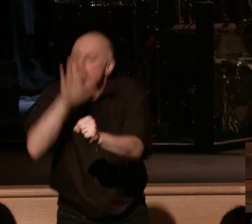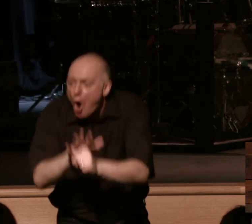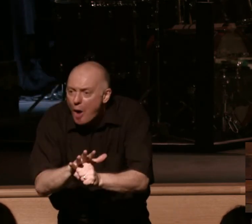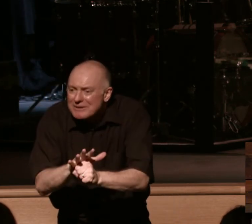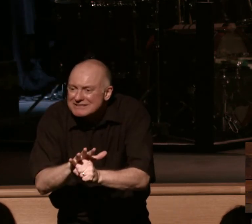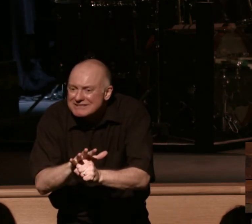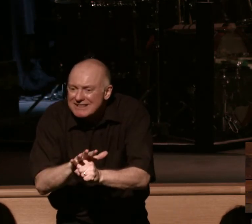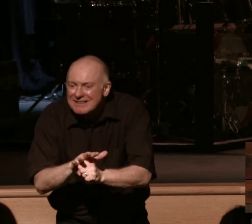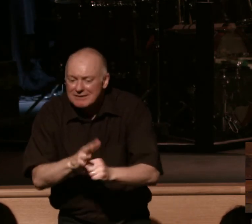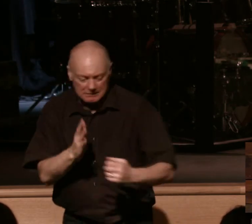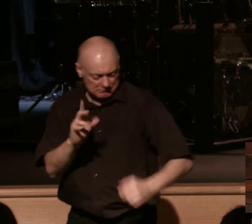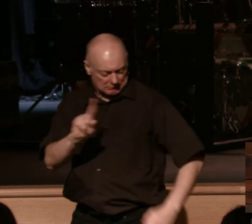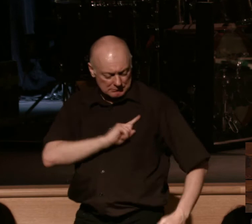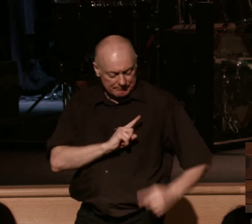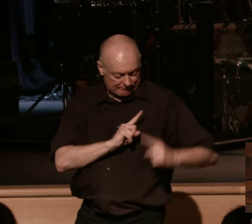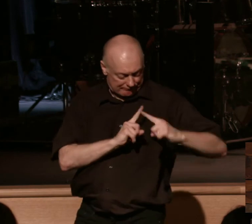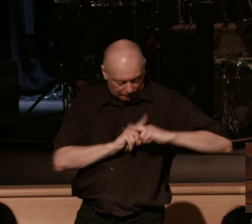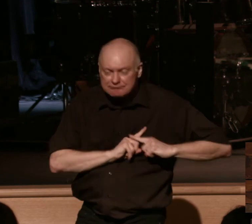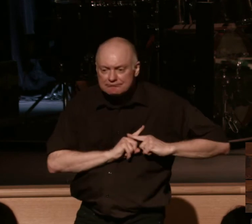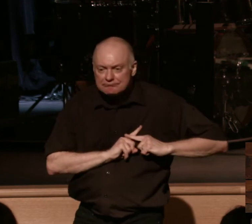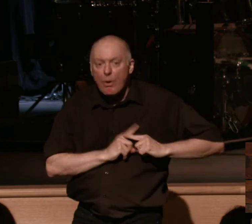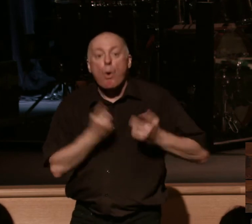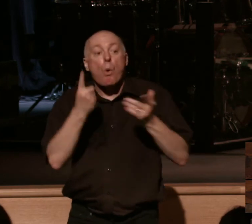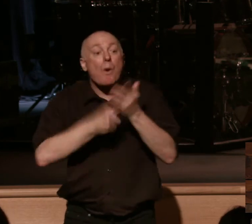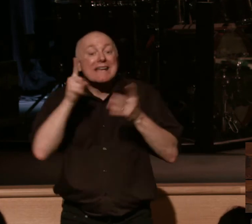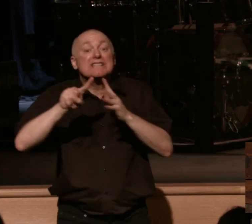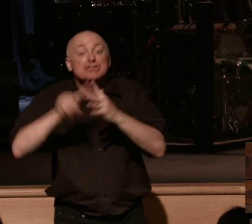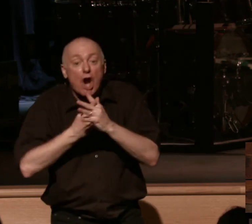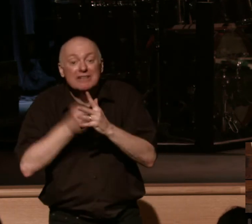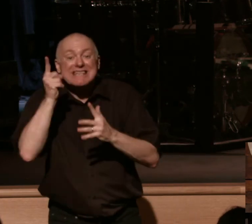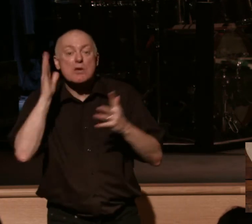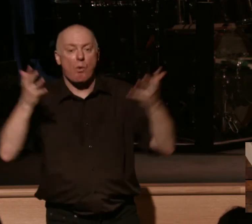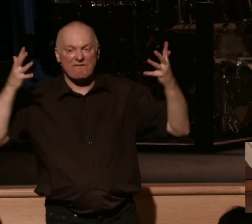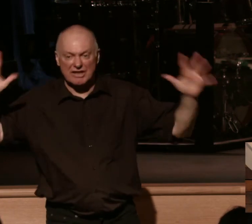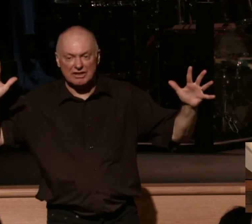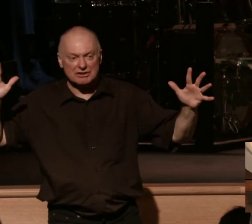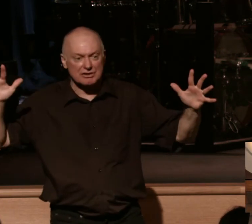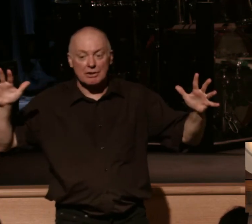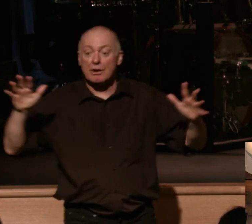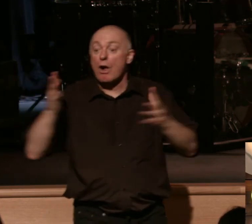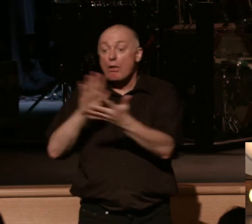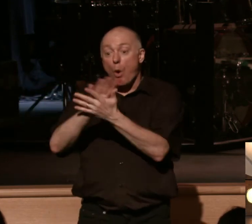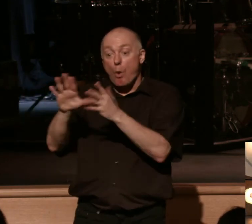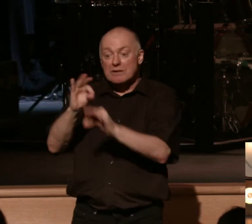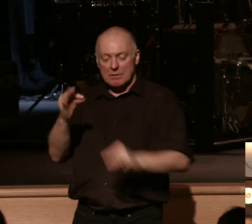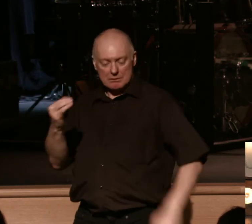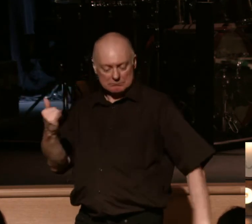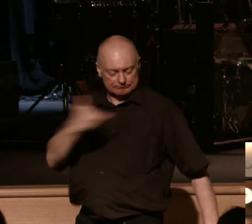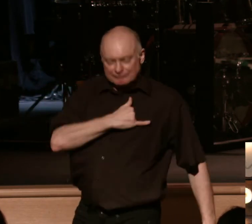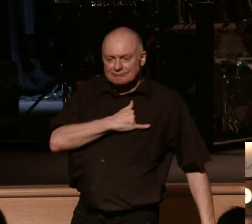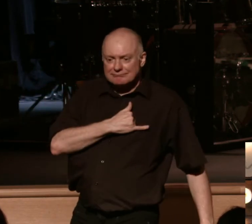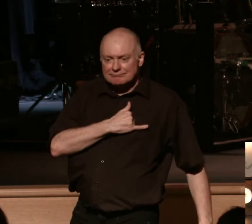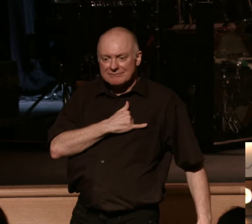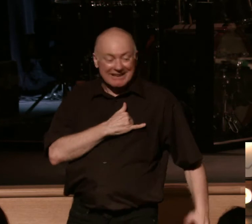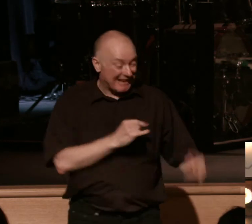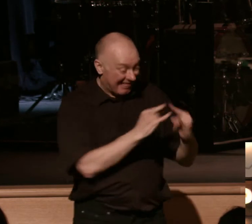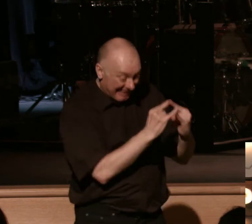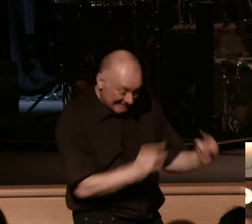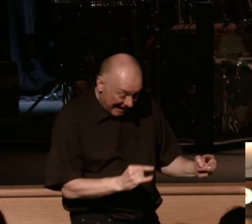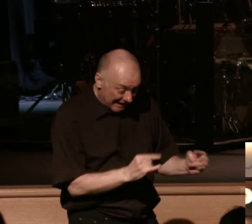say what I started I will finish he says through my Holy Spirit you can promise the tent is temporary man the eternal house